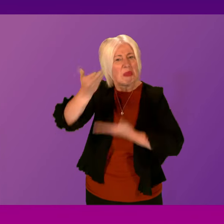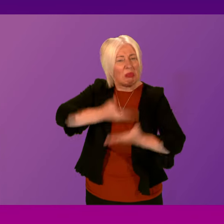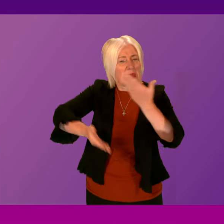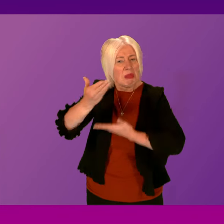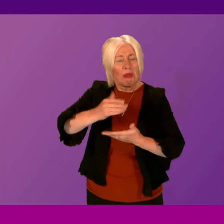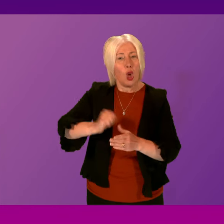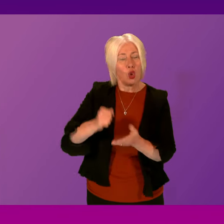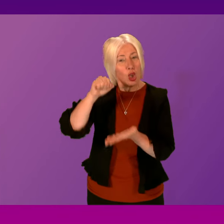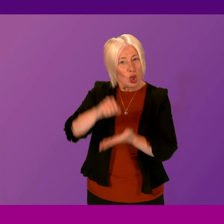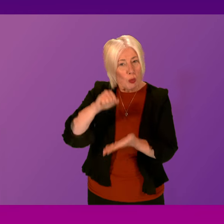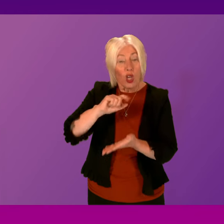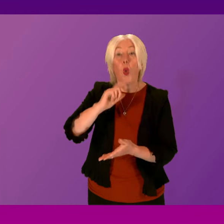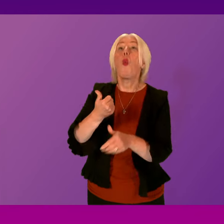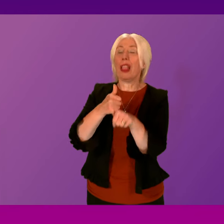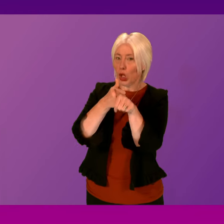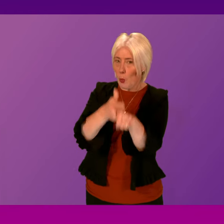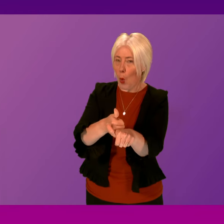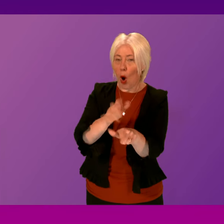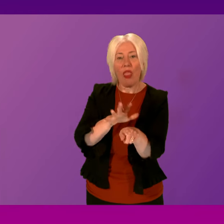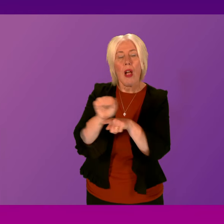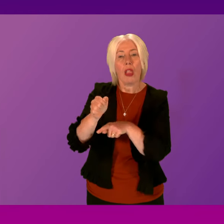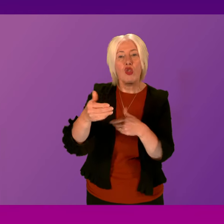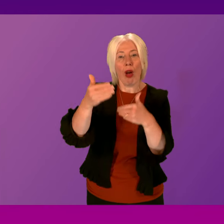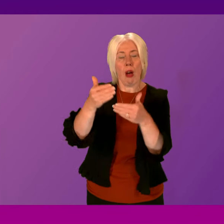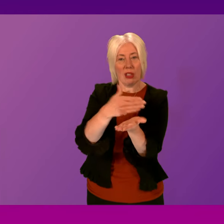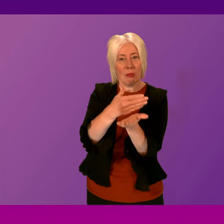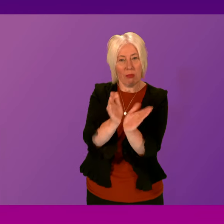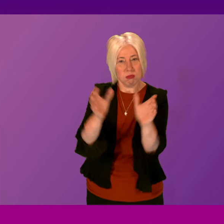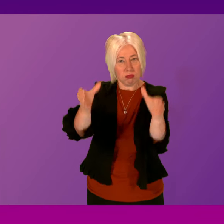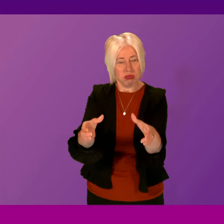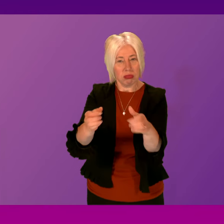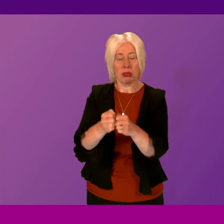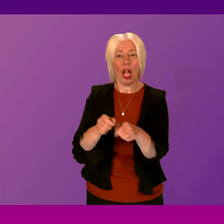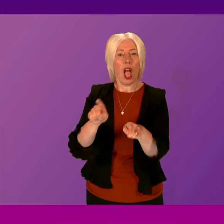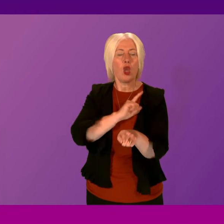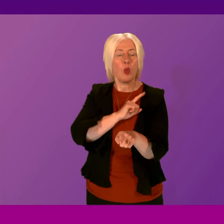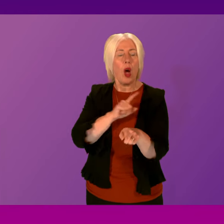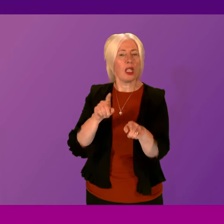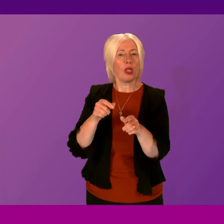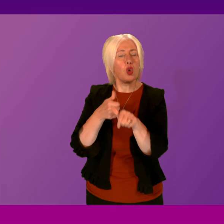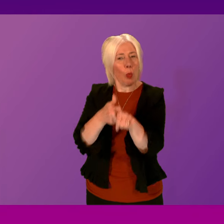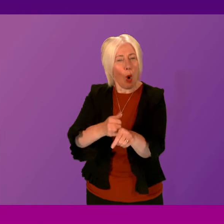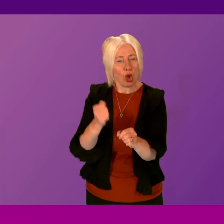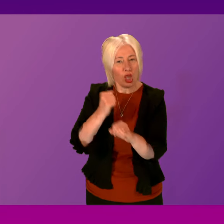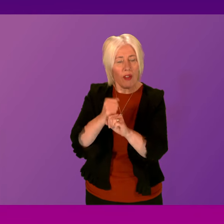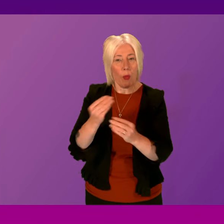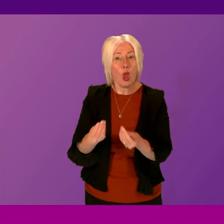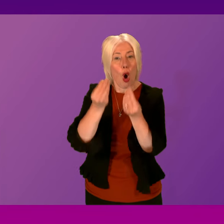say any more about how the Scottish budget will support the culture sector? And can I ask what support the Scottish Government is